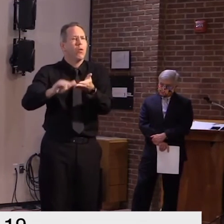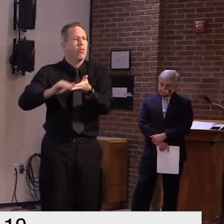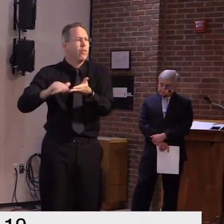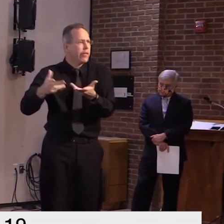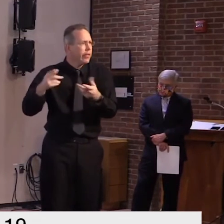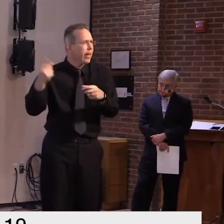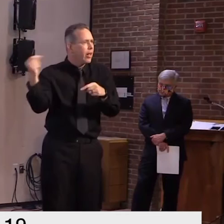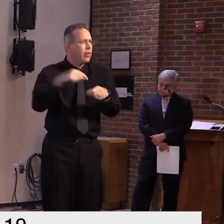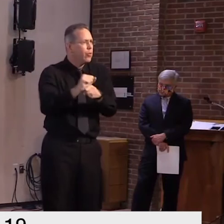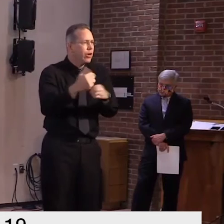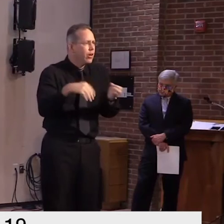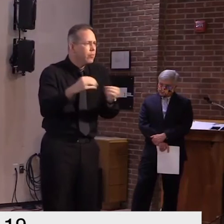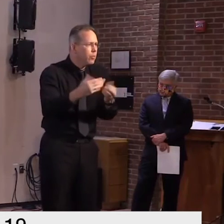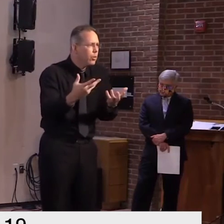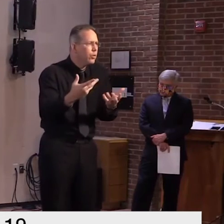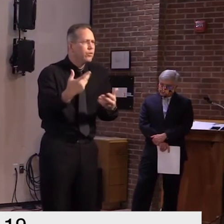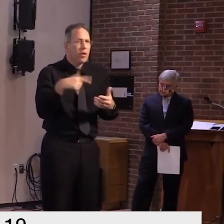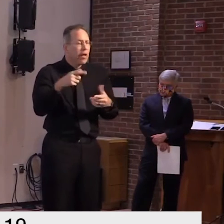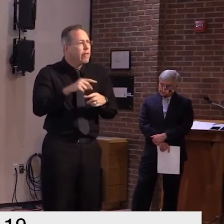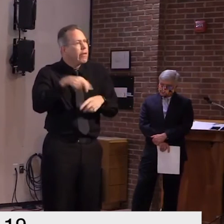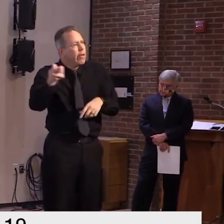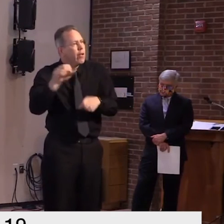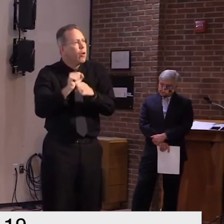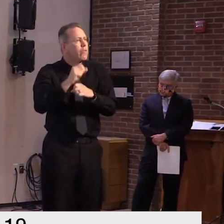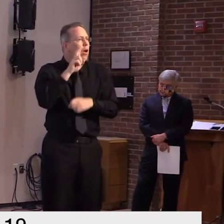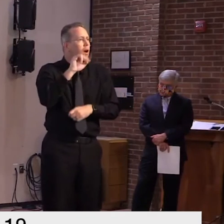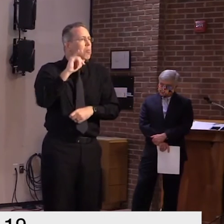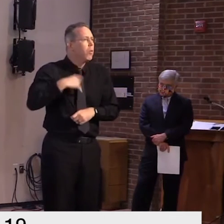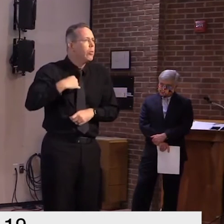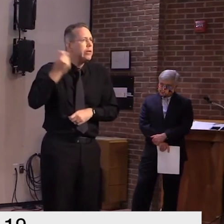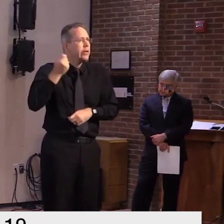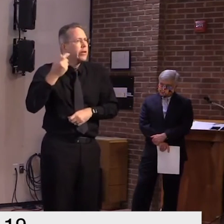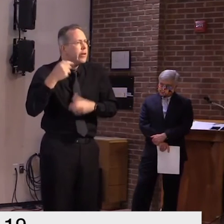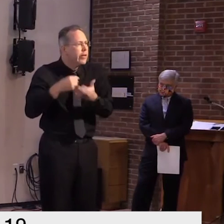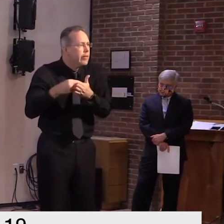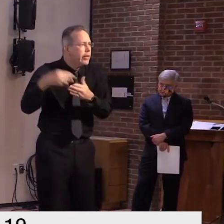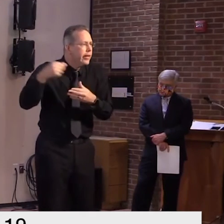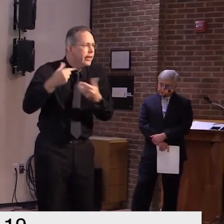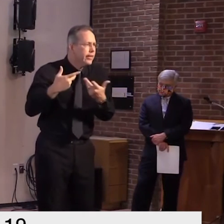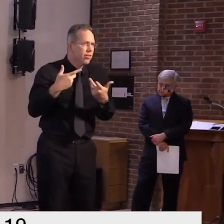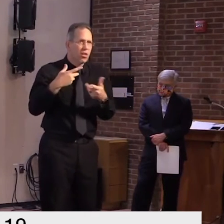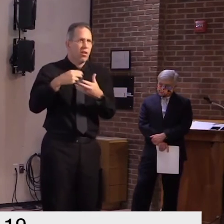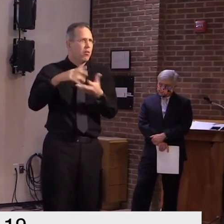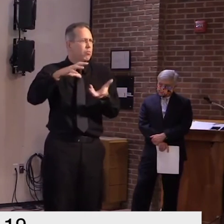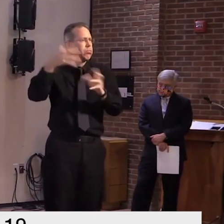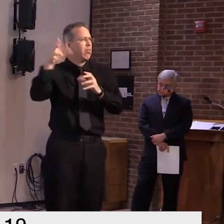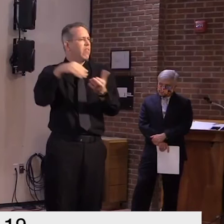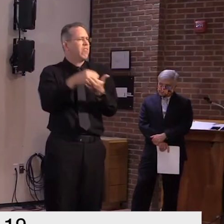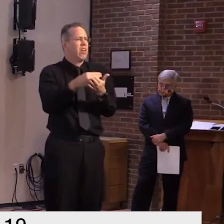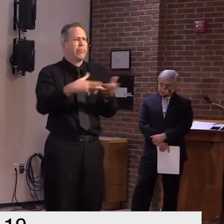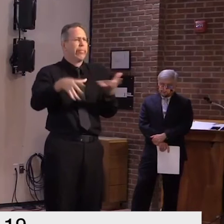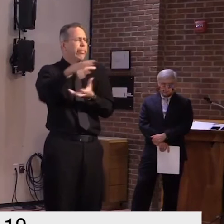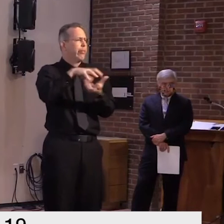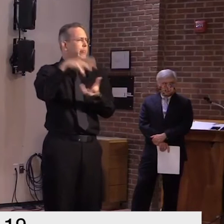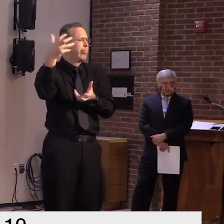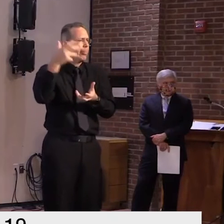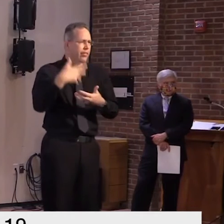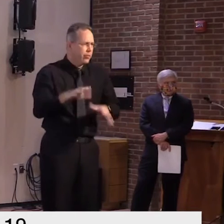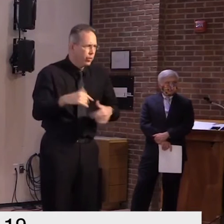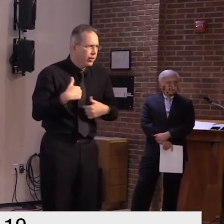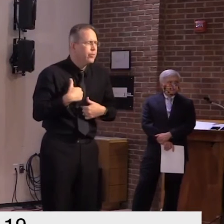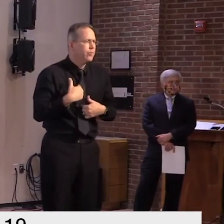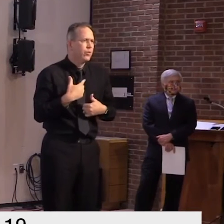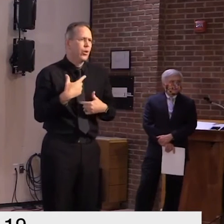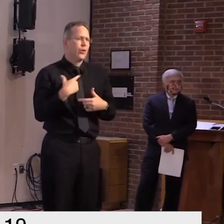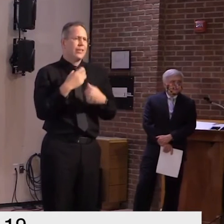leading to a lot of other issues uh in terms of our societal issues over the next couple of years and uh